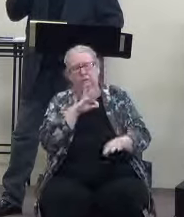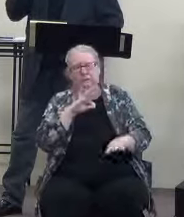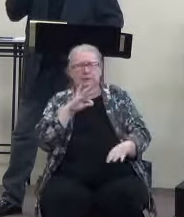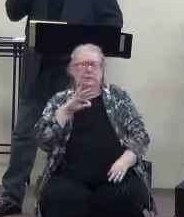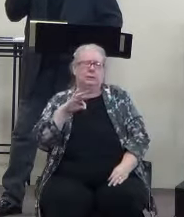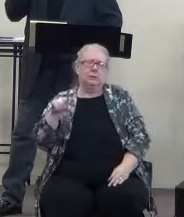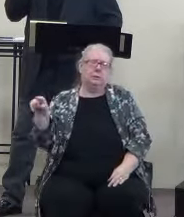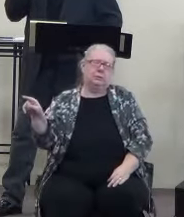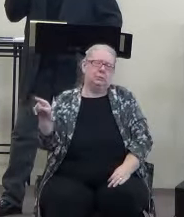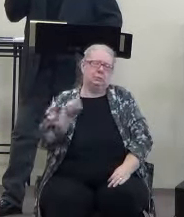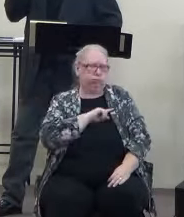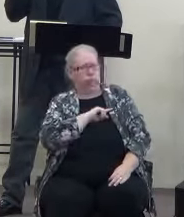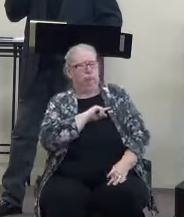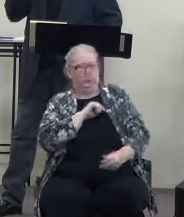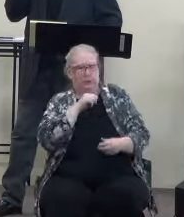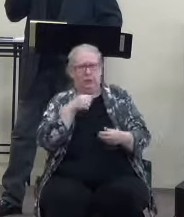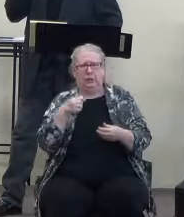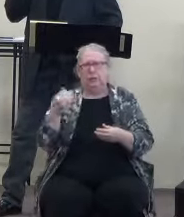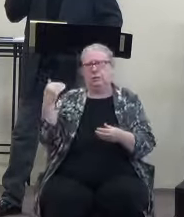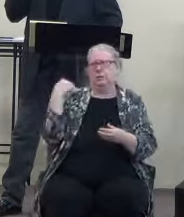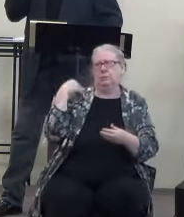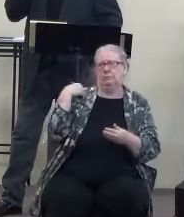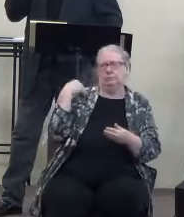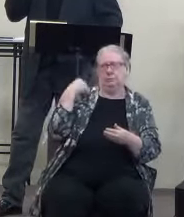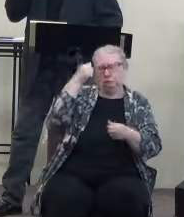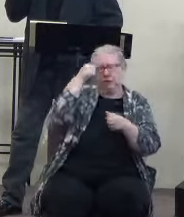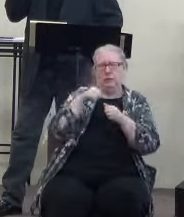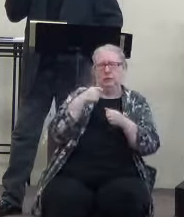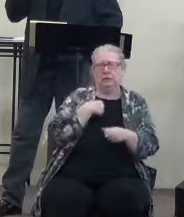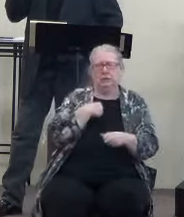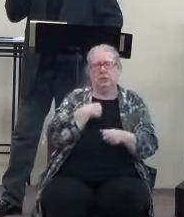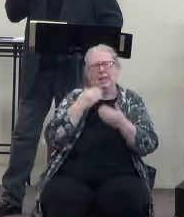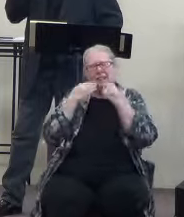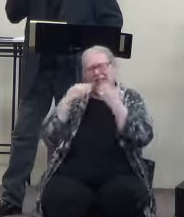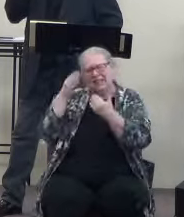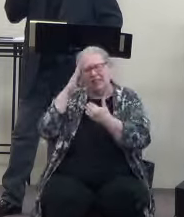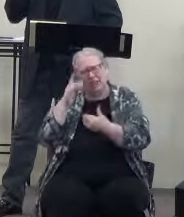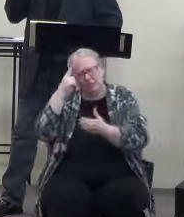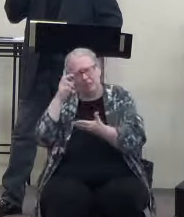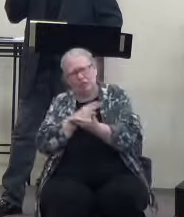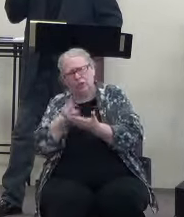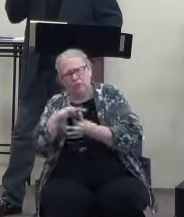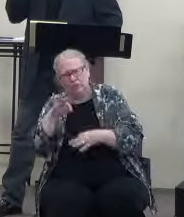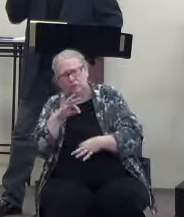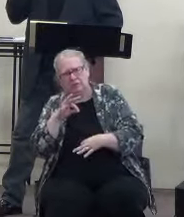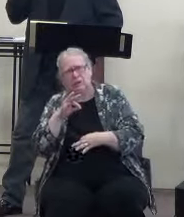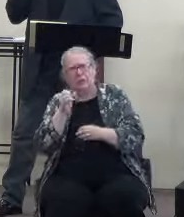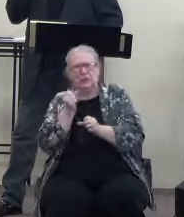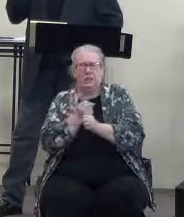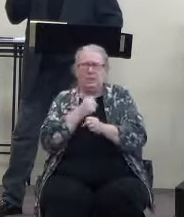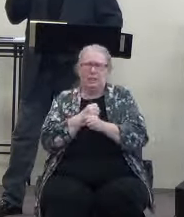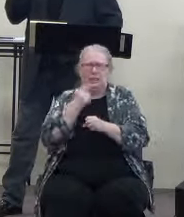me and brings that back to remembrance. Thank God for the Holy Spirit that renews a thought